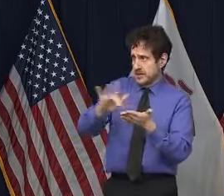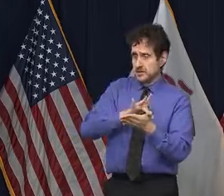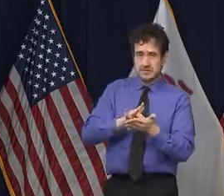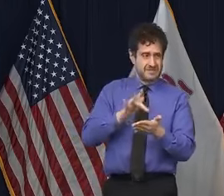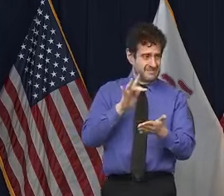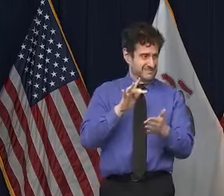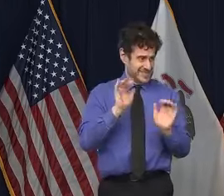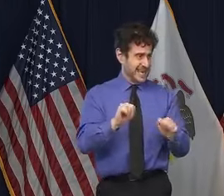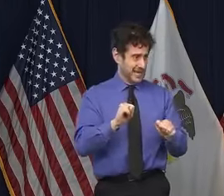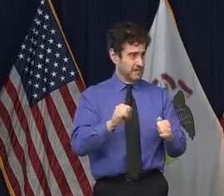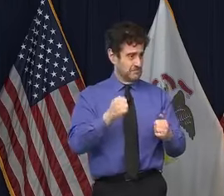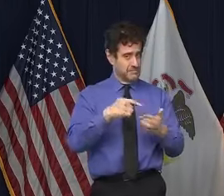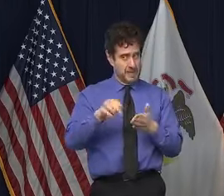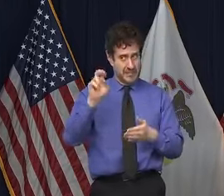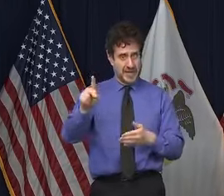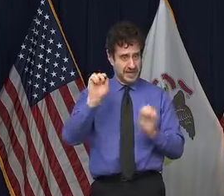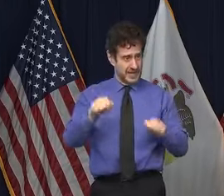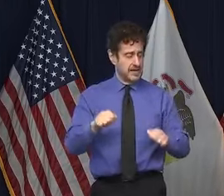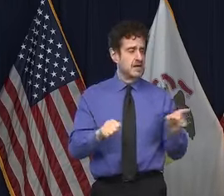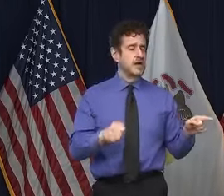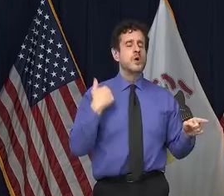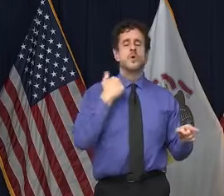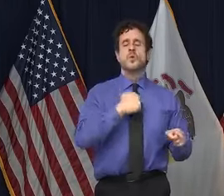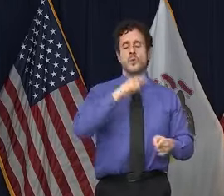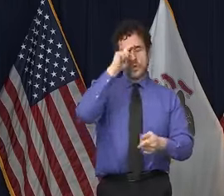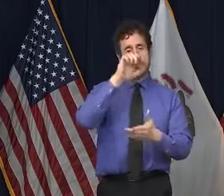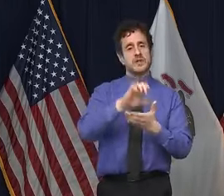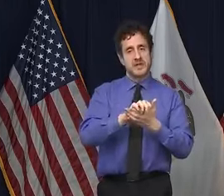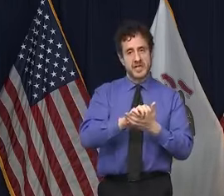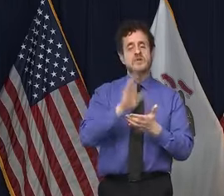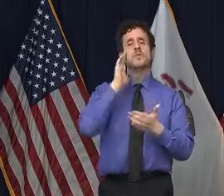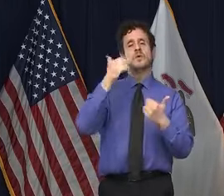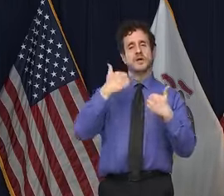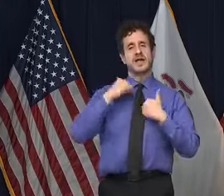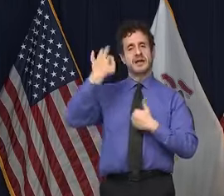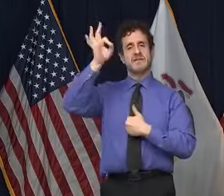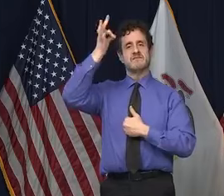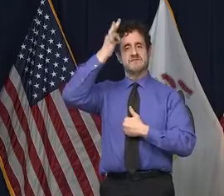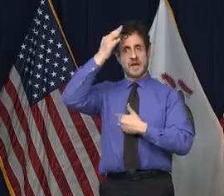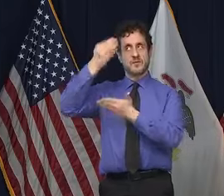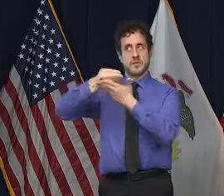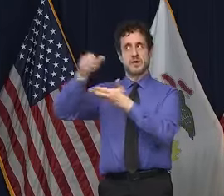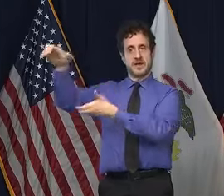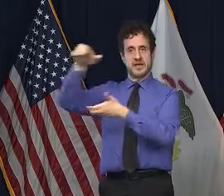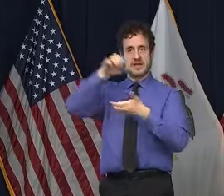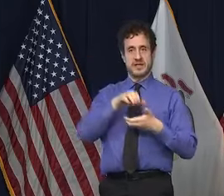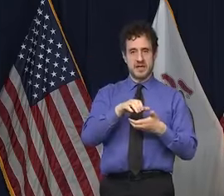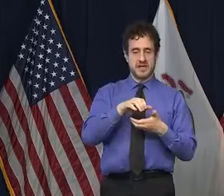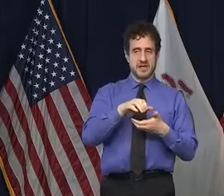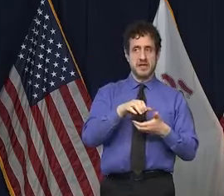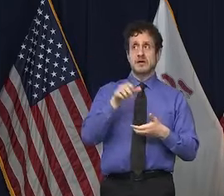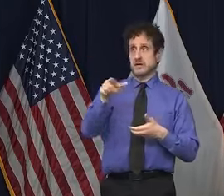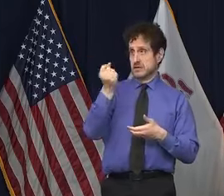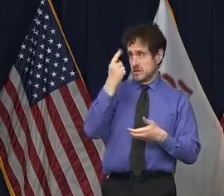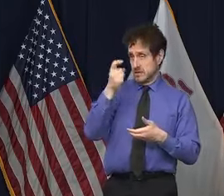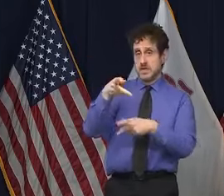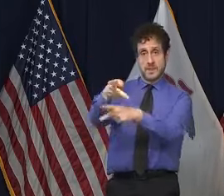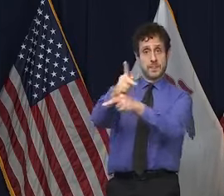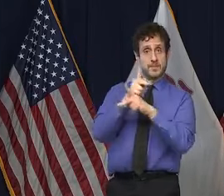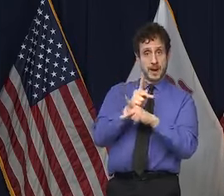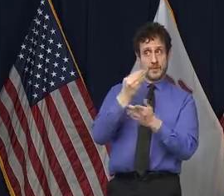Look, our goal, we believe that there will be a federal stimulus and our goal would be, because that is short-term money meant to